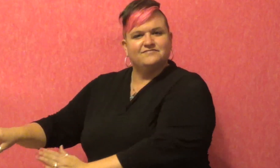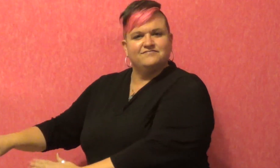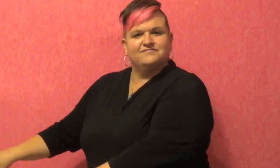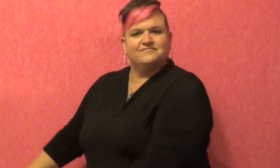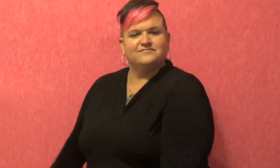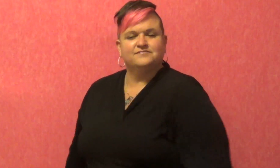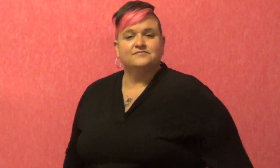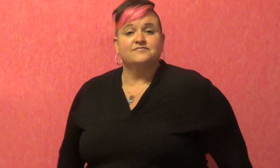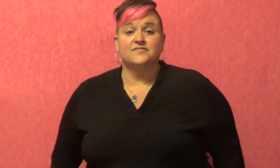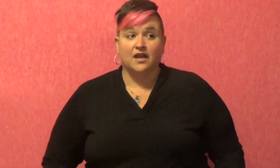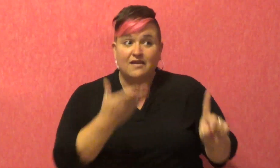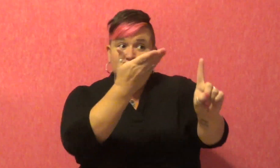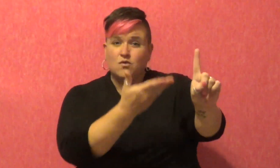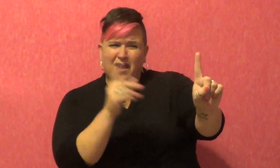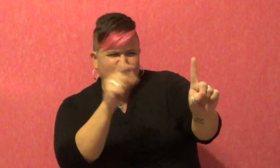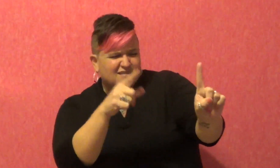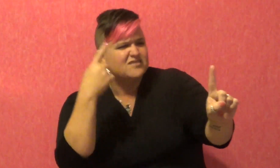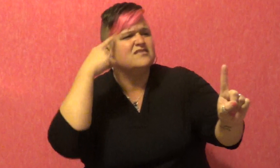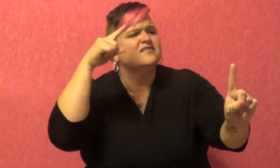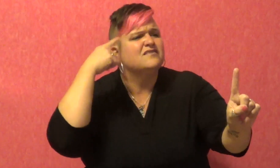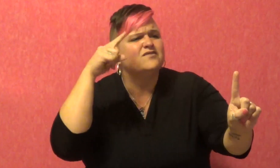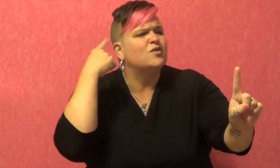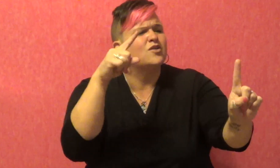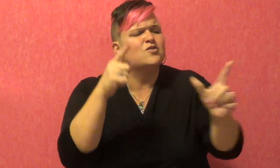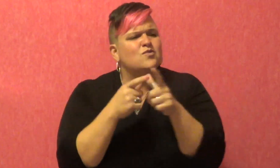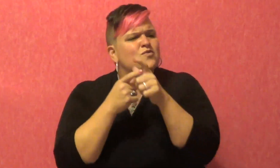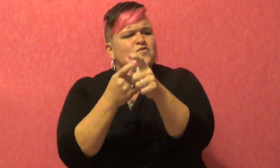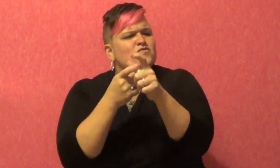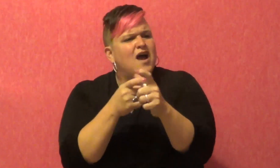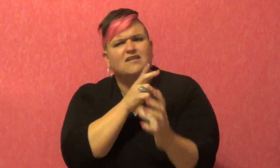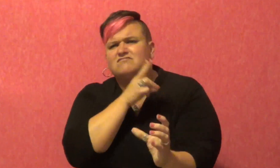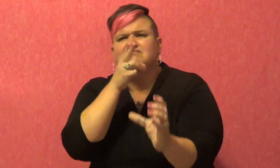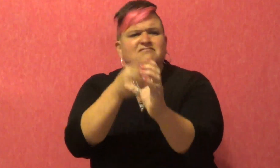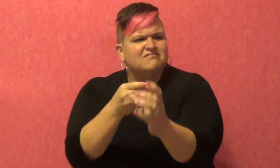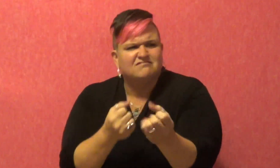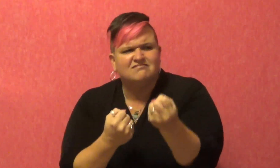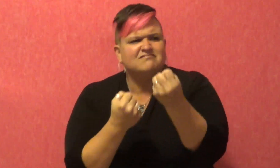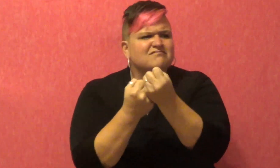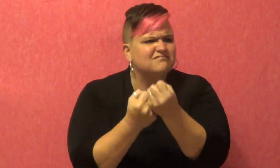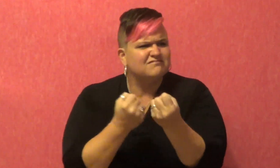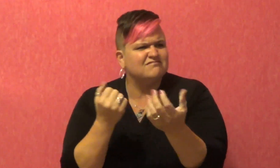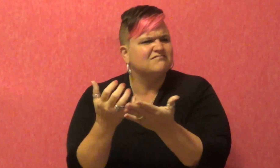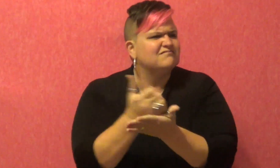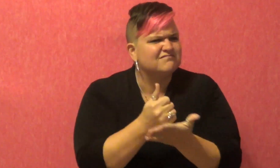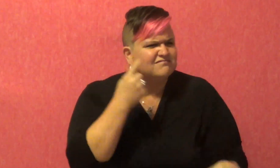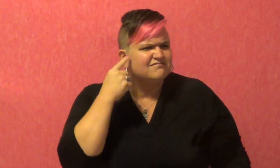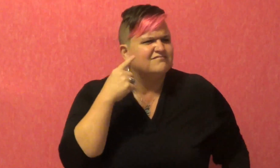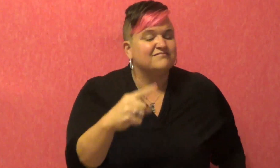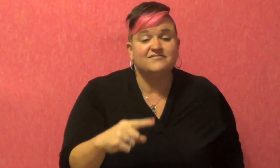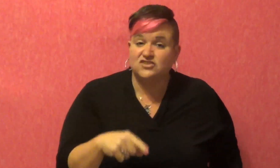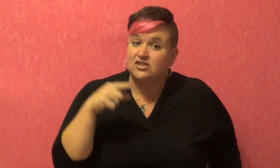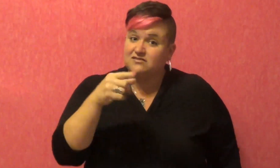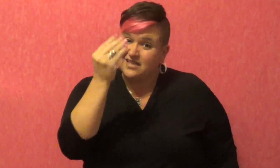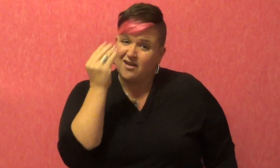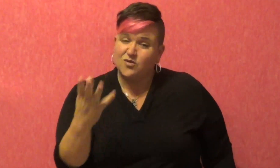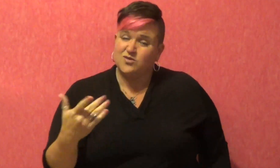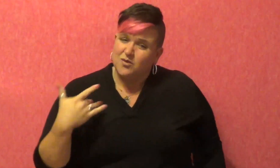If you ask her why she is still running She'll tell